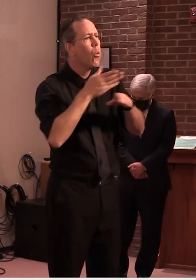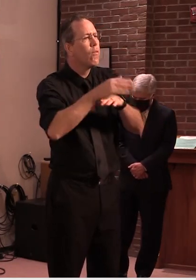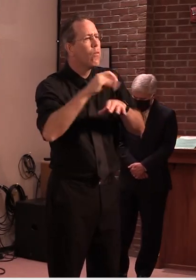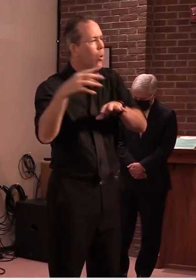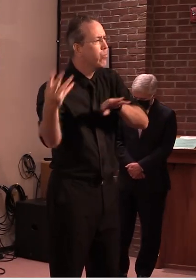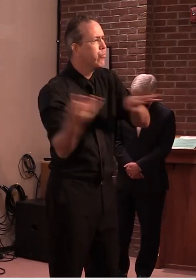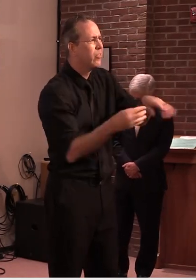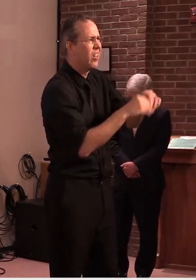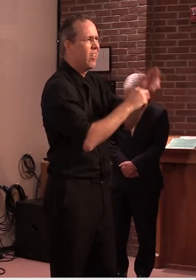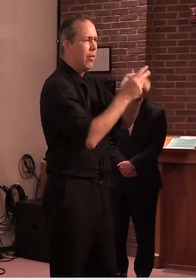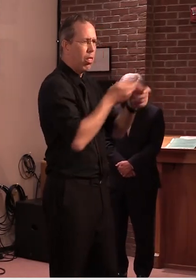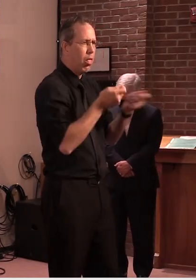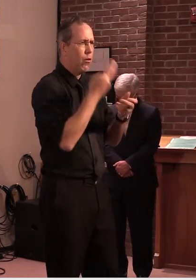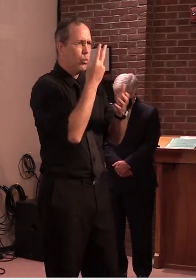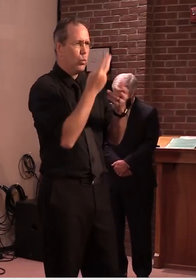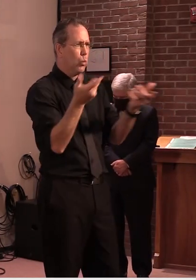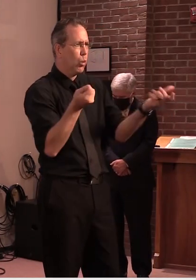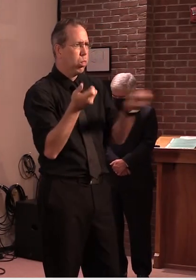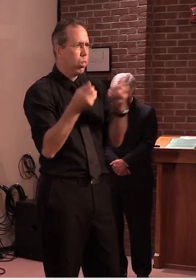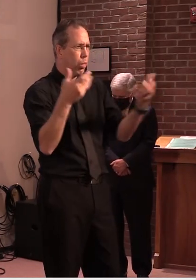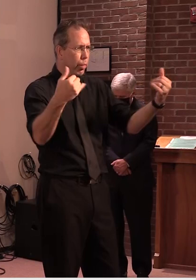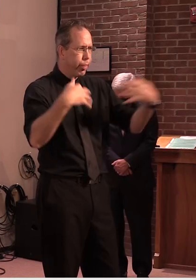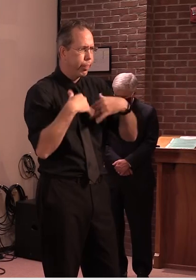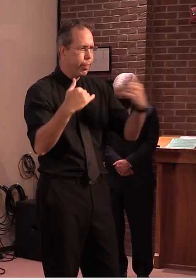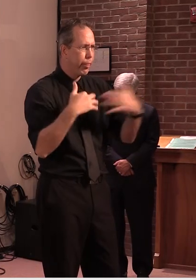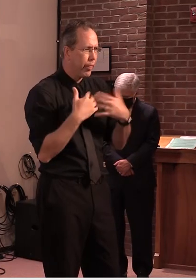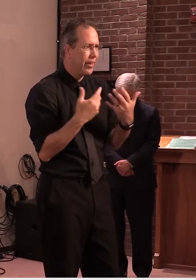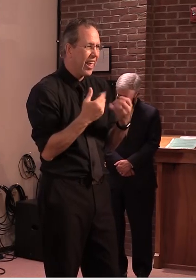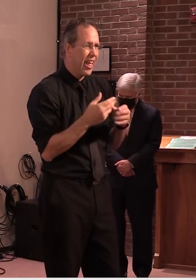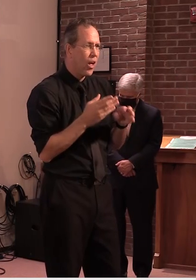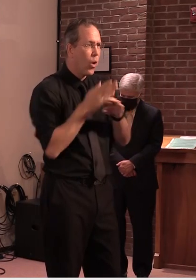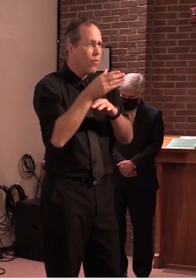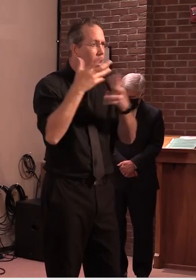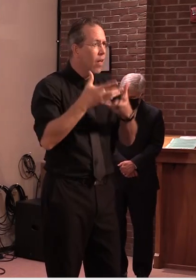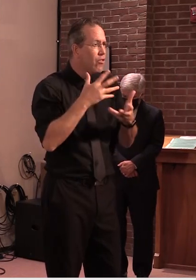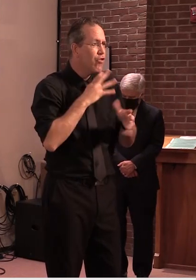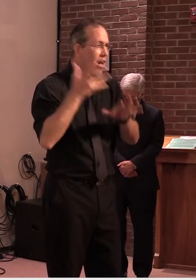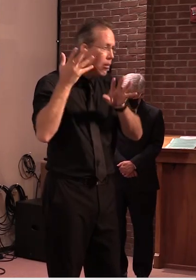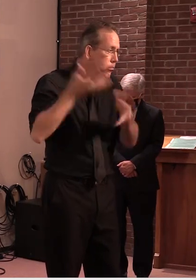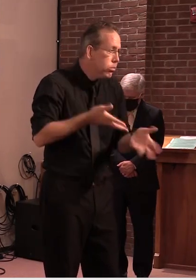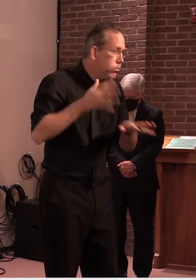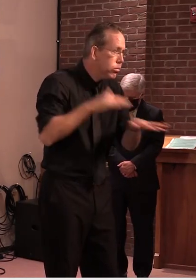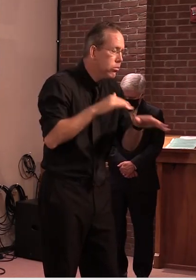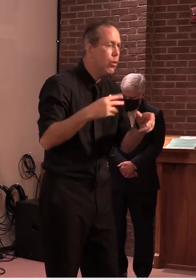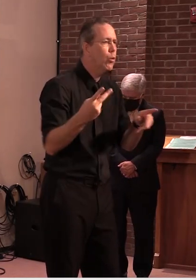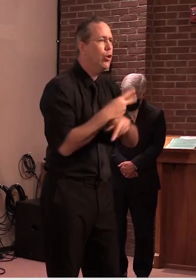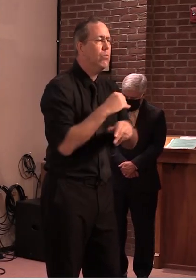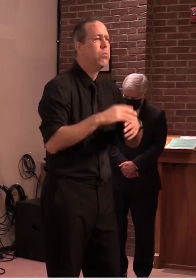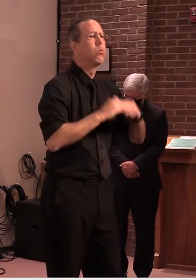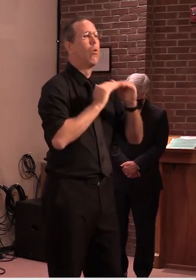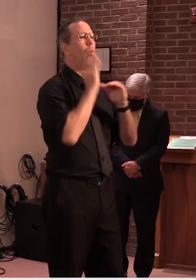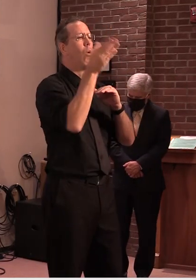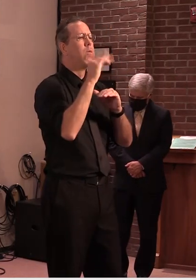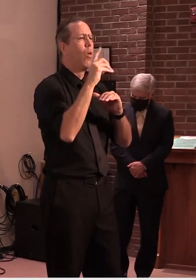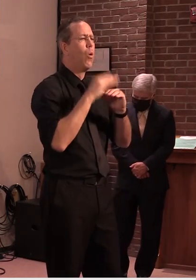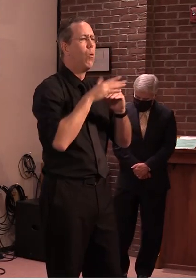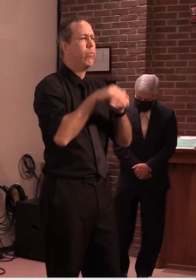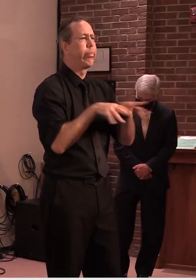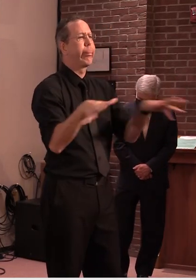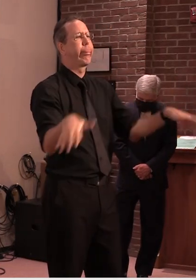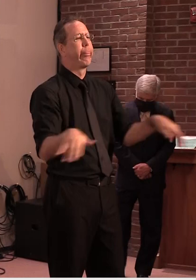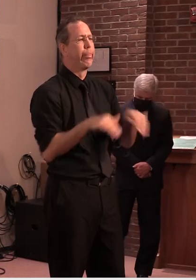we unfortunately also see more sewer overflows each of the communities in vermont that is served by a combined sewer system